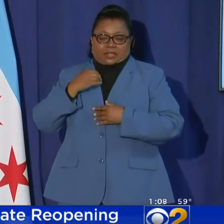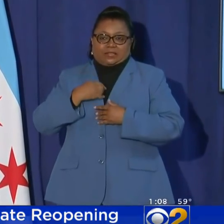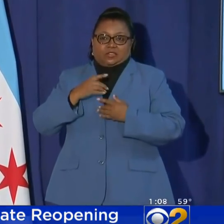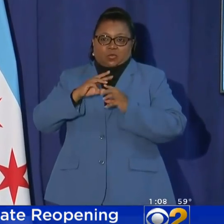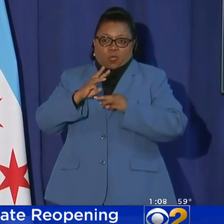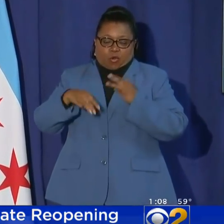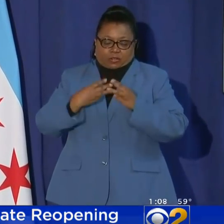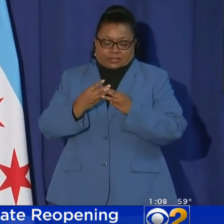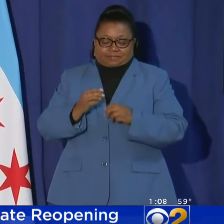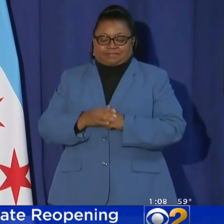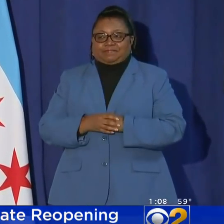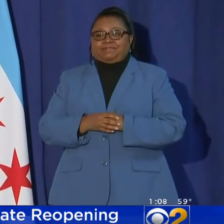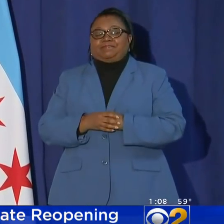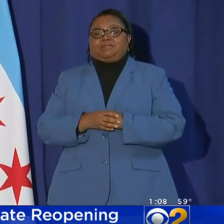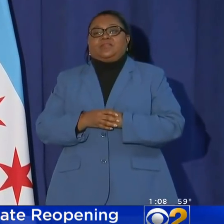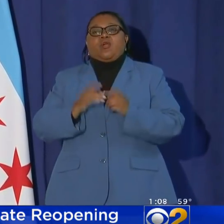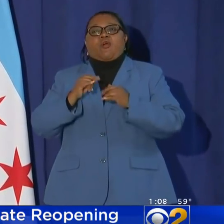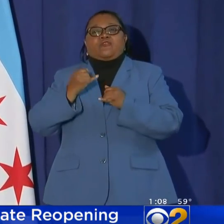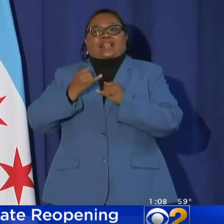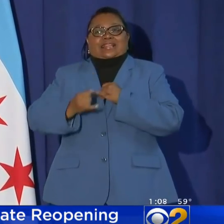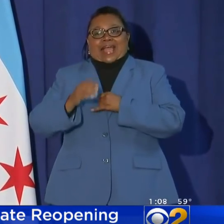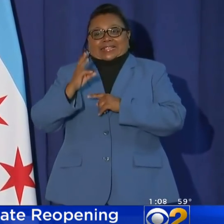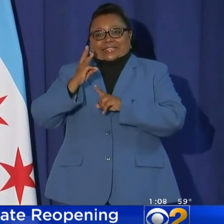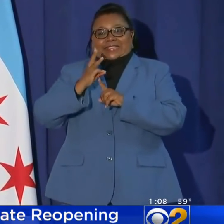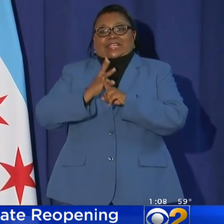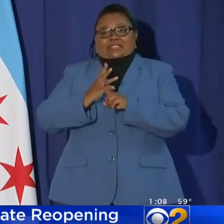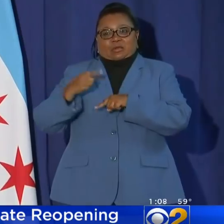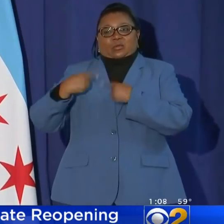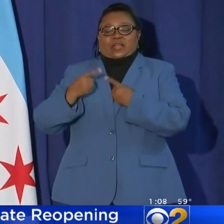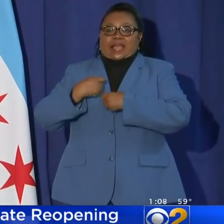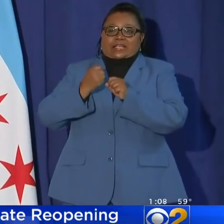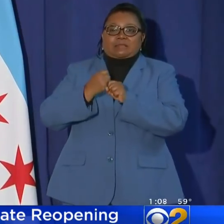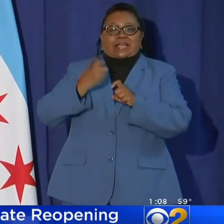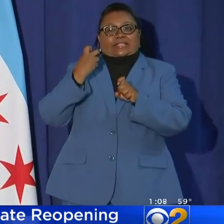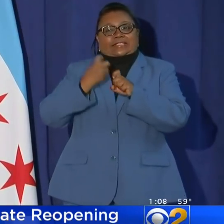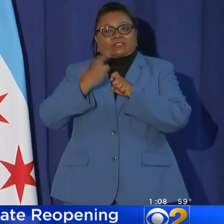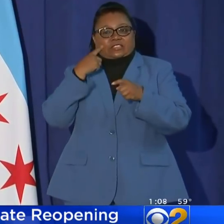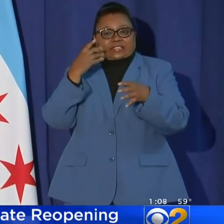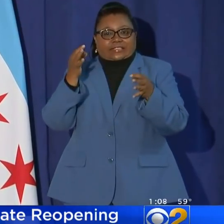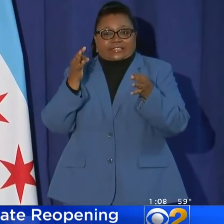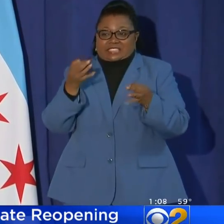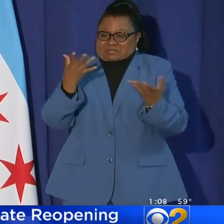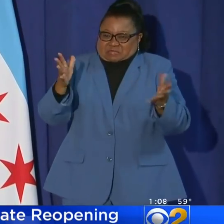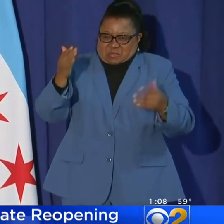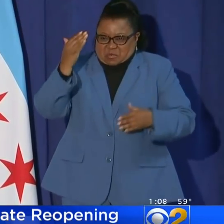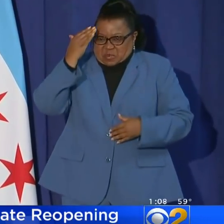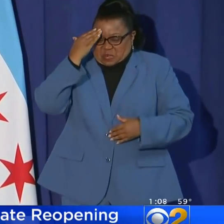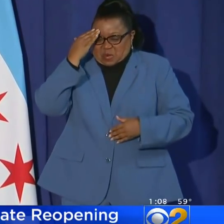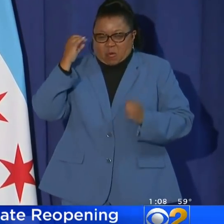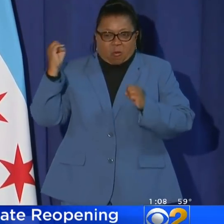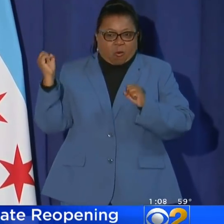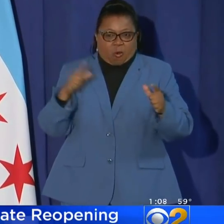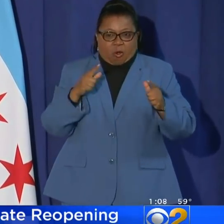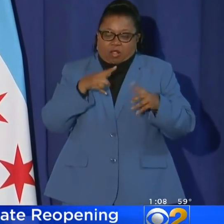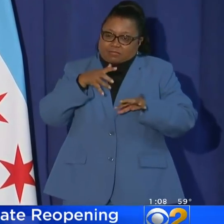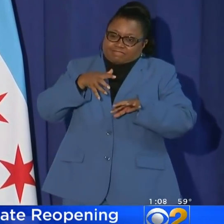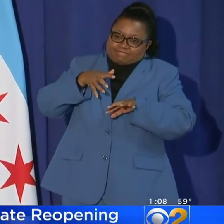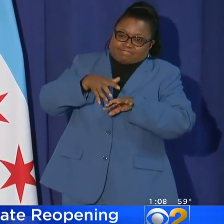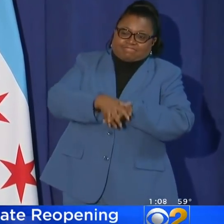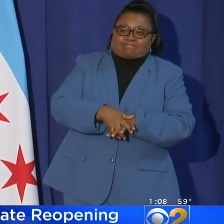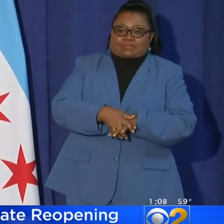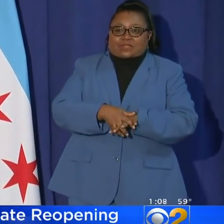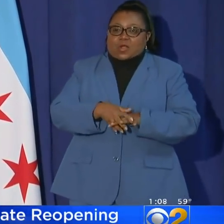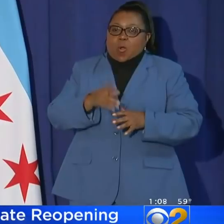world. Over the past six months we've had to make difficult decisions as you all know all of which were rooted in